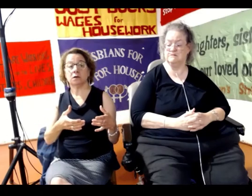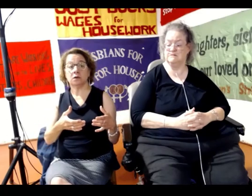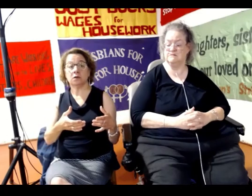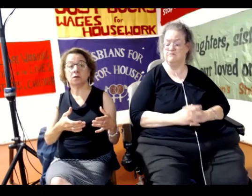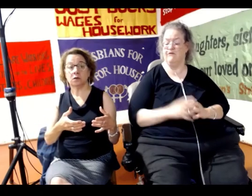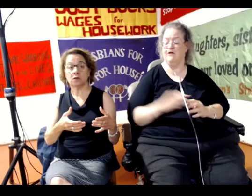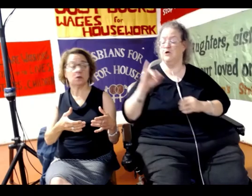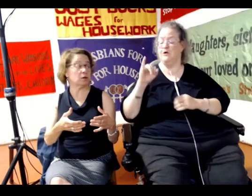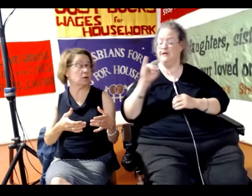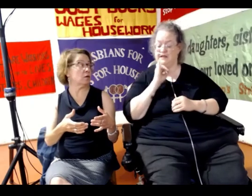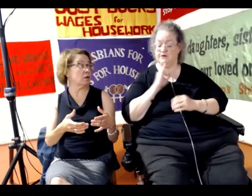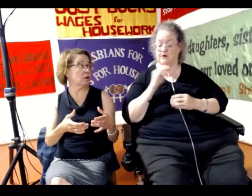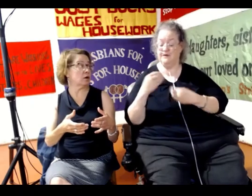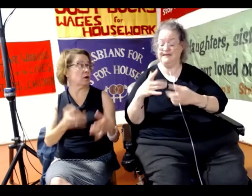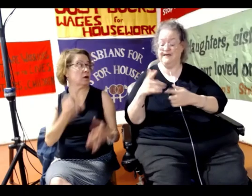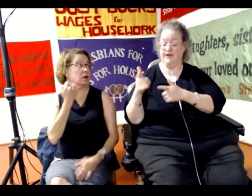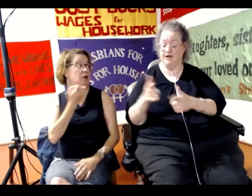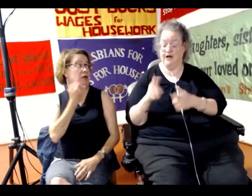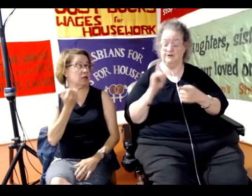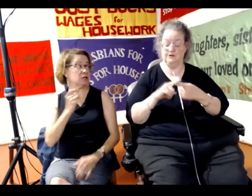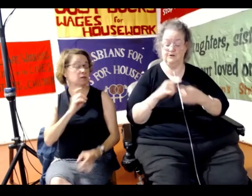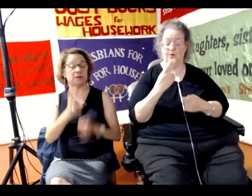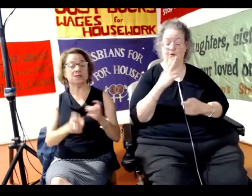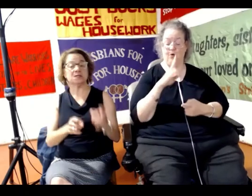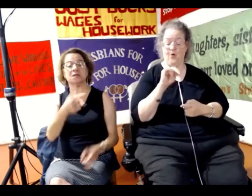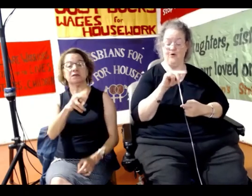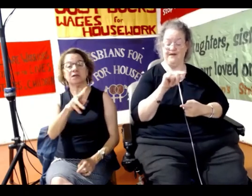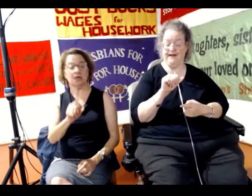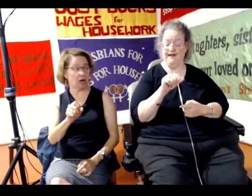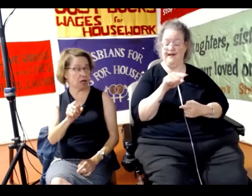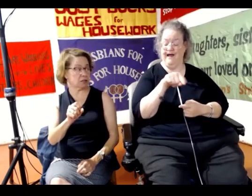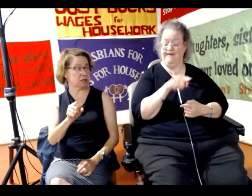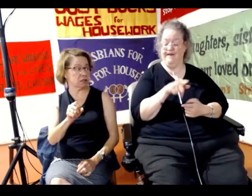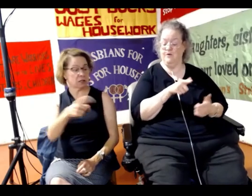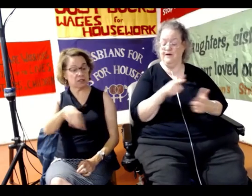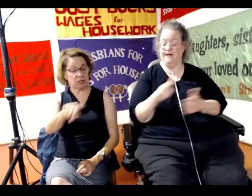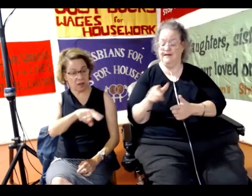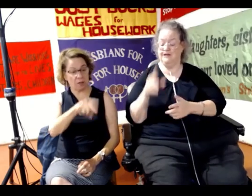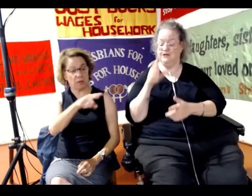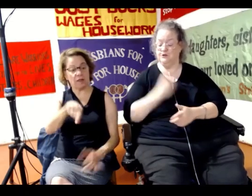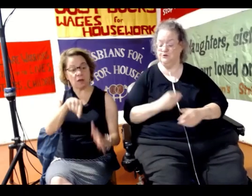And, of course, Israel helped arm Haiti's repression.